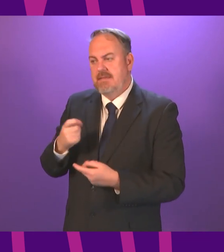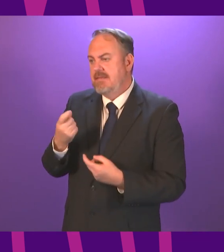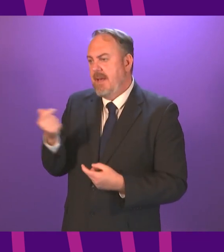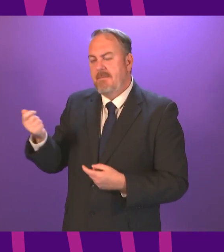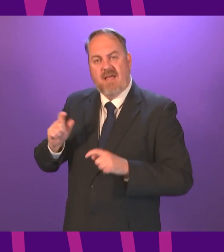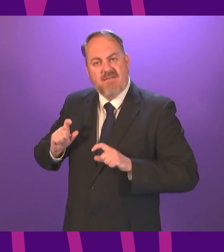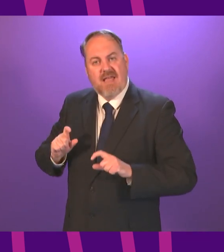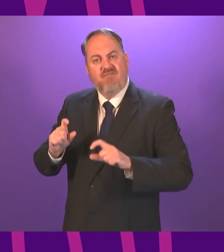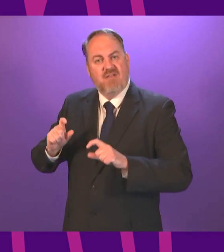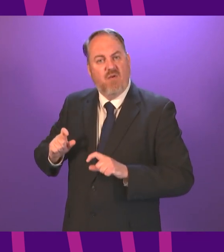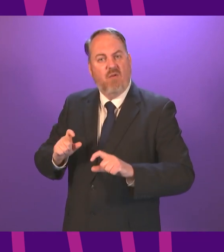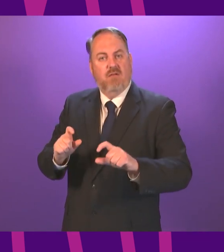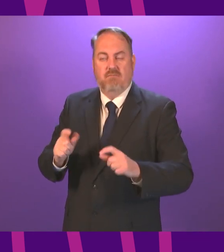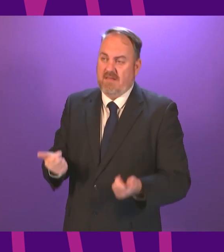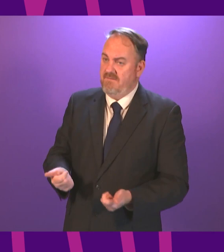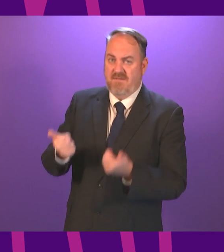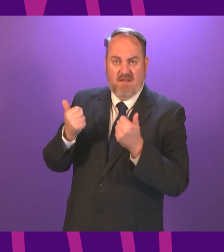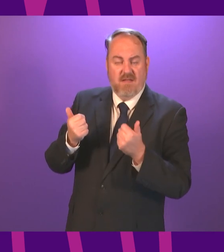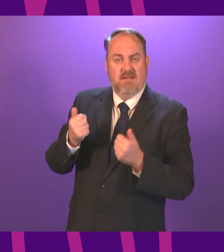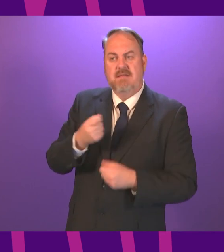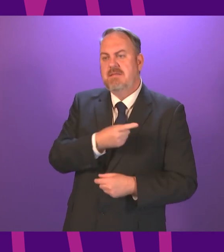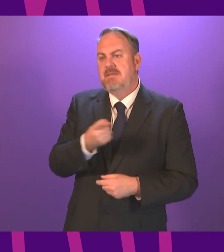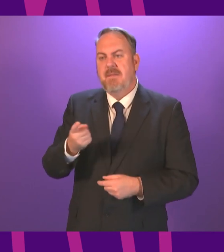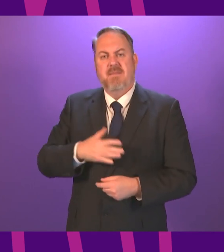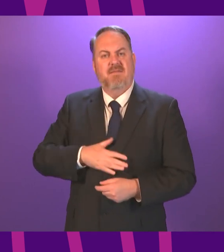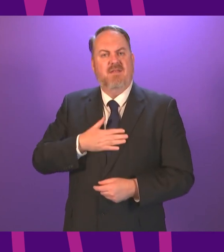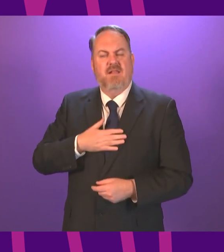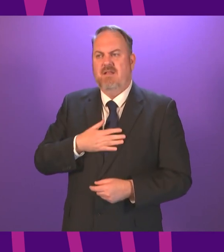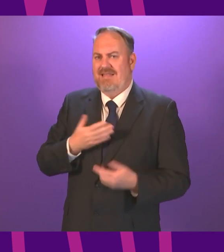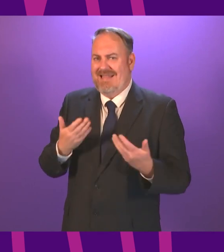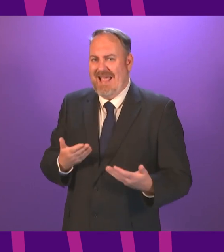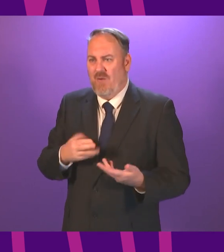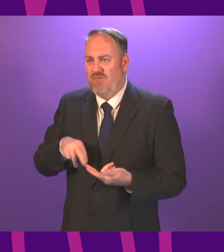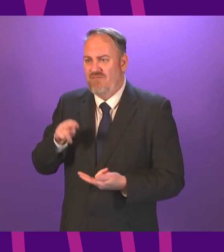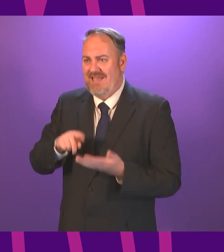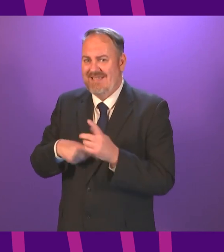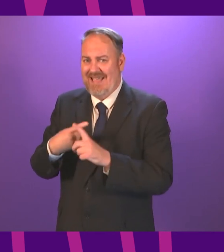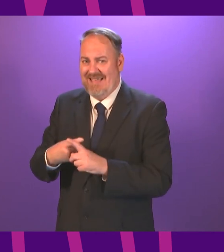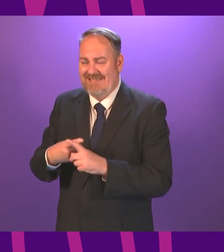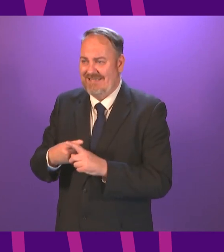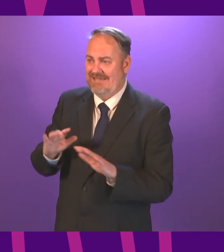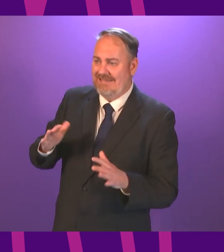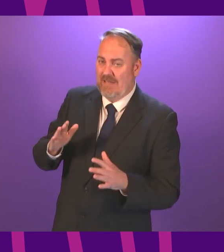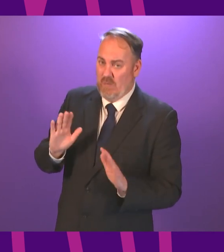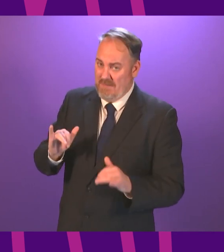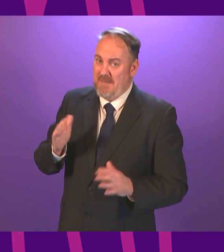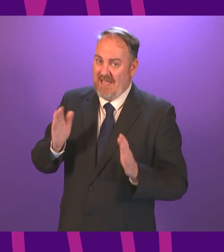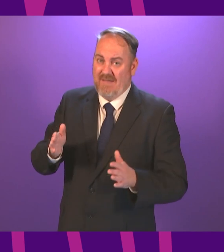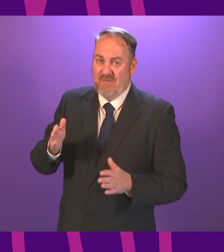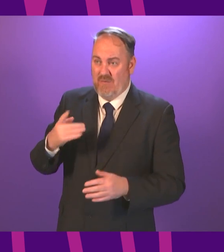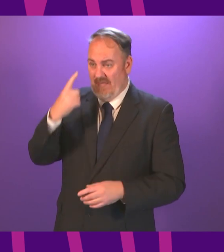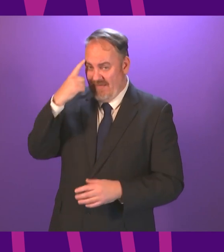in a normal year I accept that many feel this is not the right time to raise taxes but at some point we will have to consider this